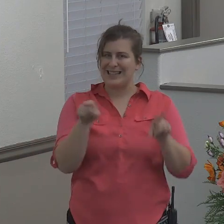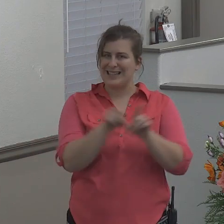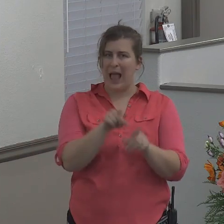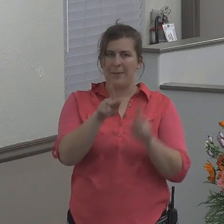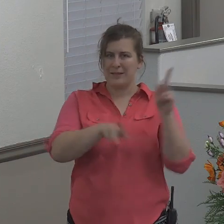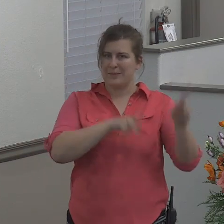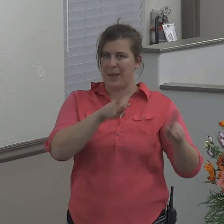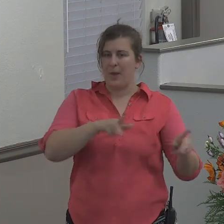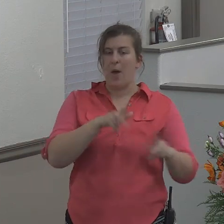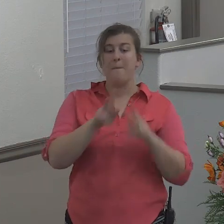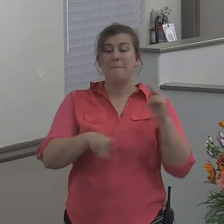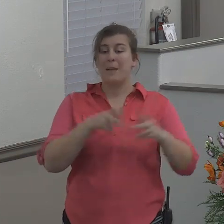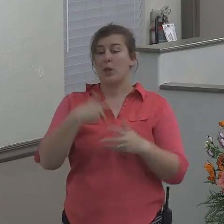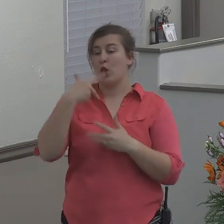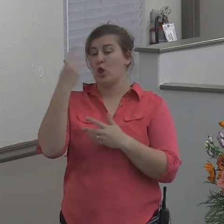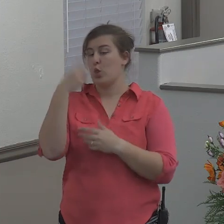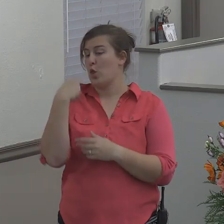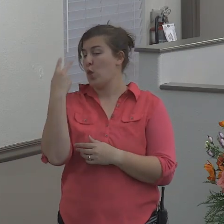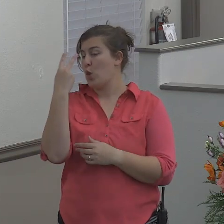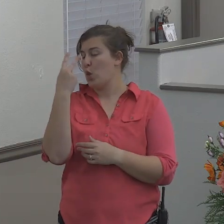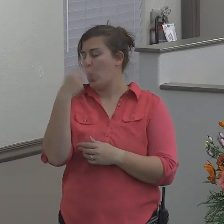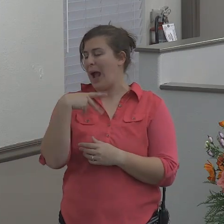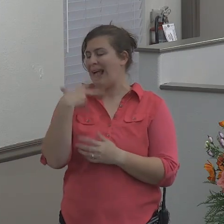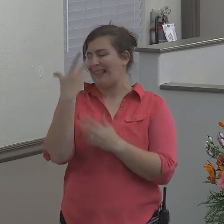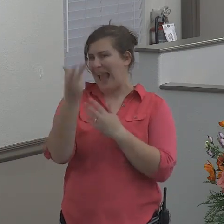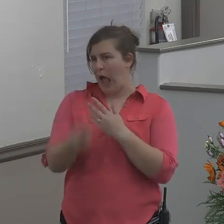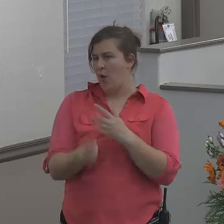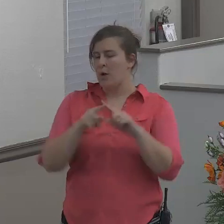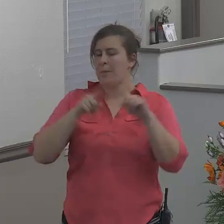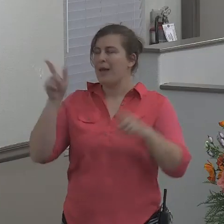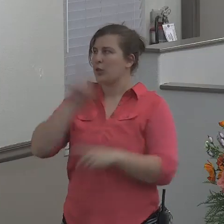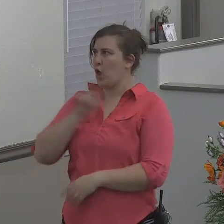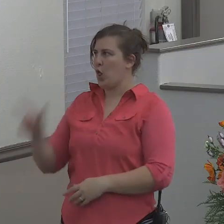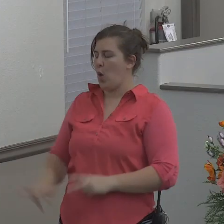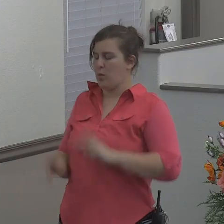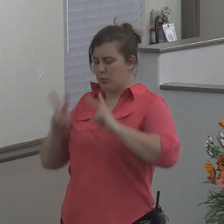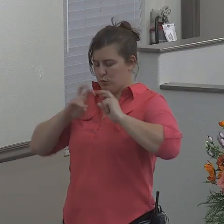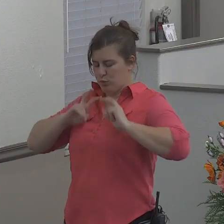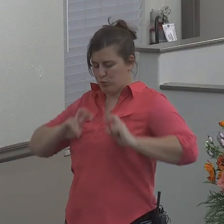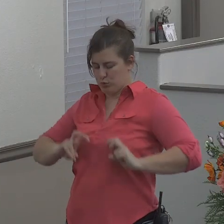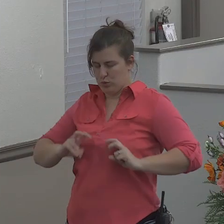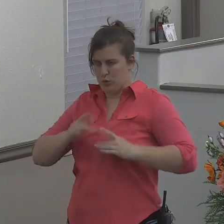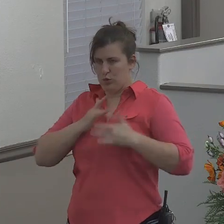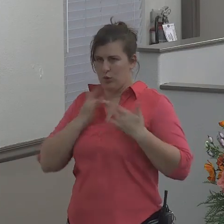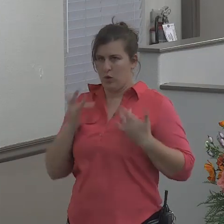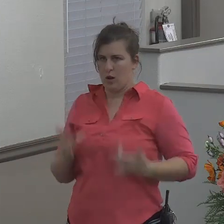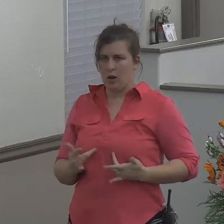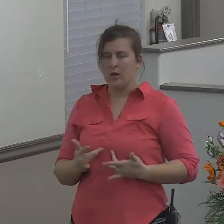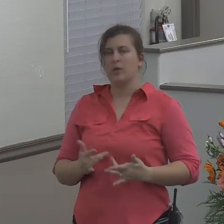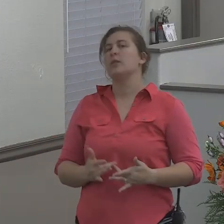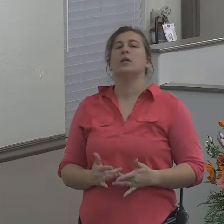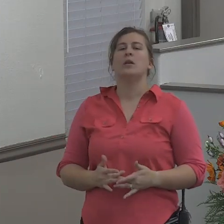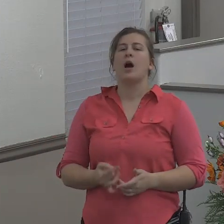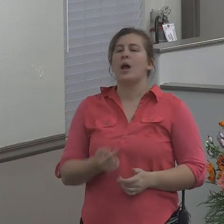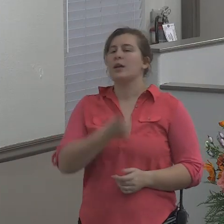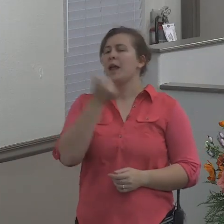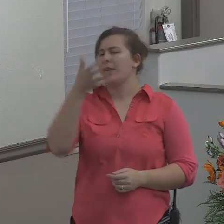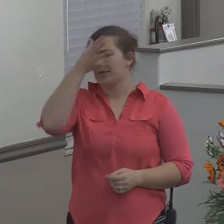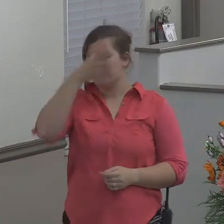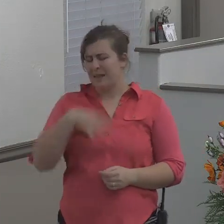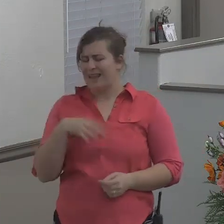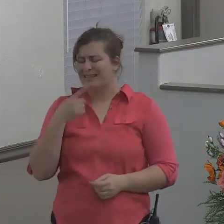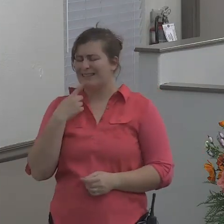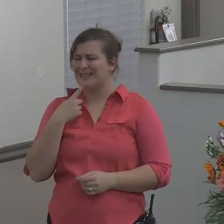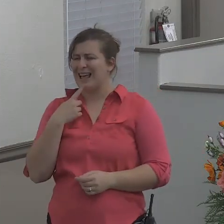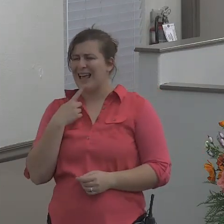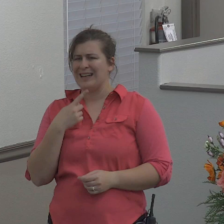looketh on the outward appearance but the Lord looketh on the heart J. Vernon McGee put it this way now I